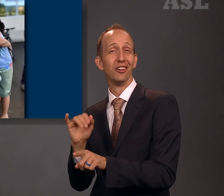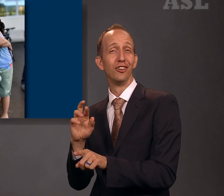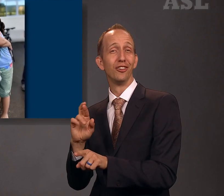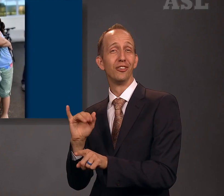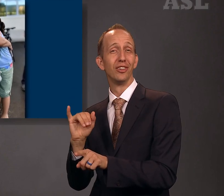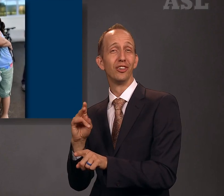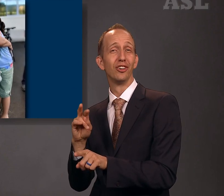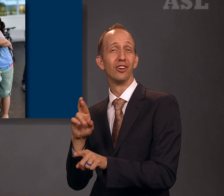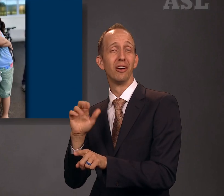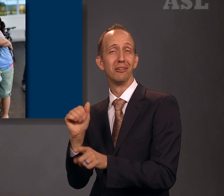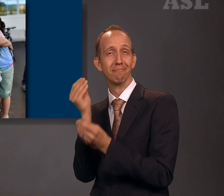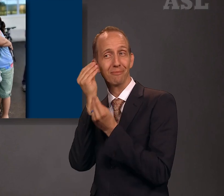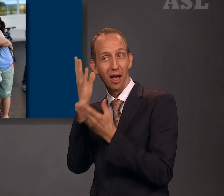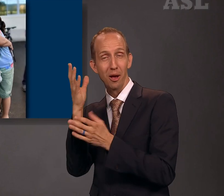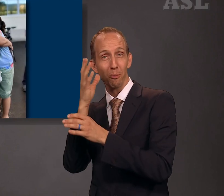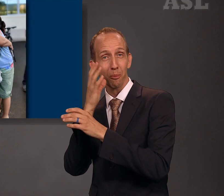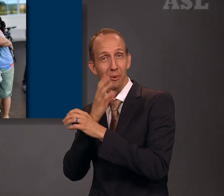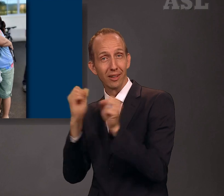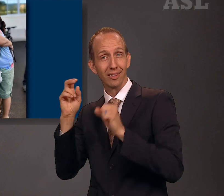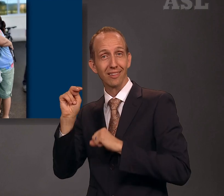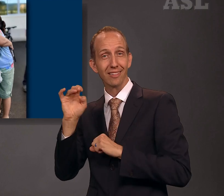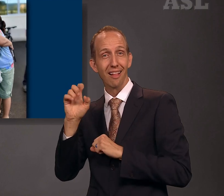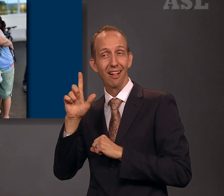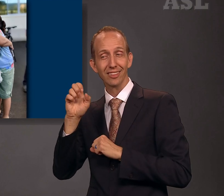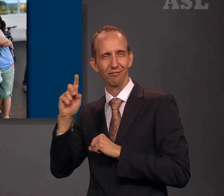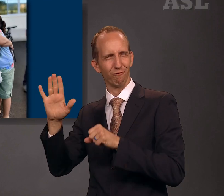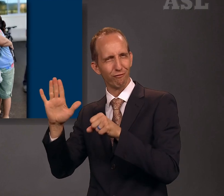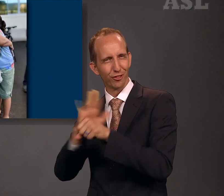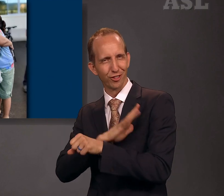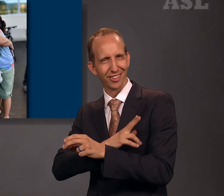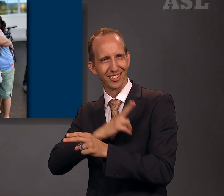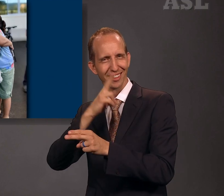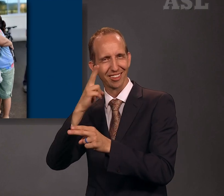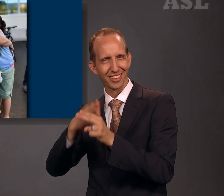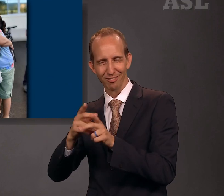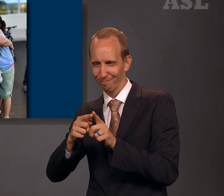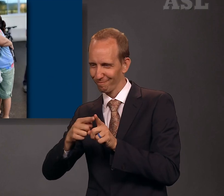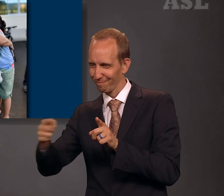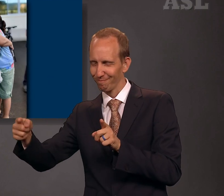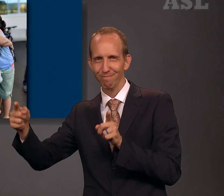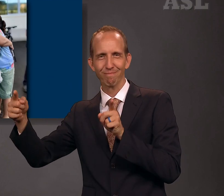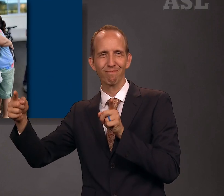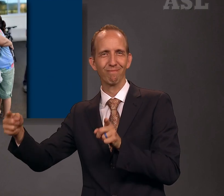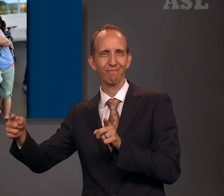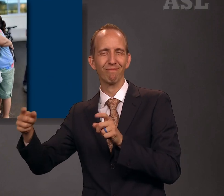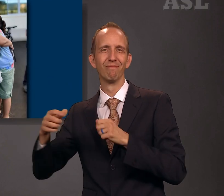she expressed gratitude that Iriura heeded the counsel of President Nelson.